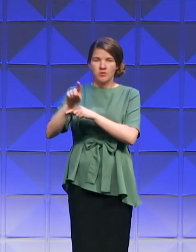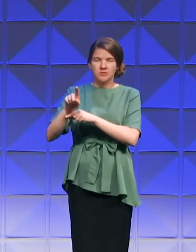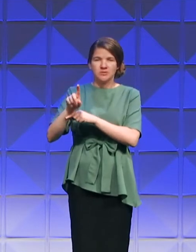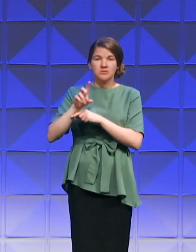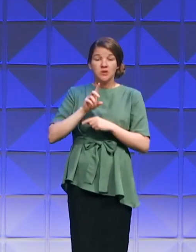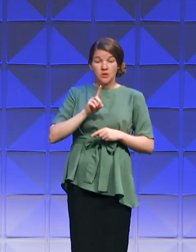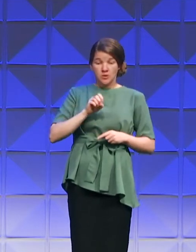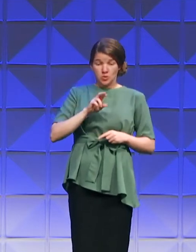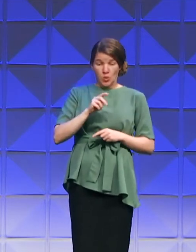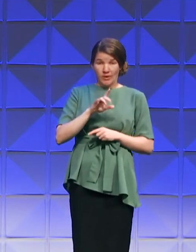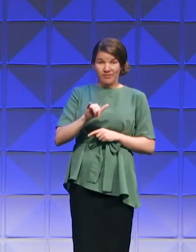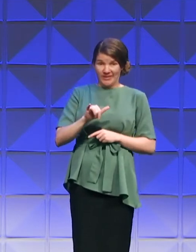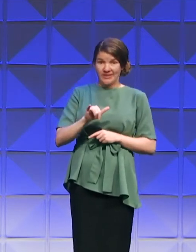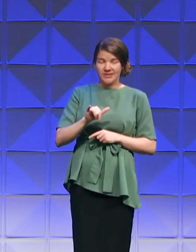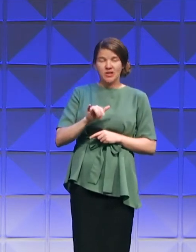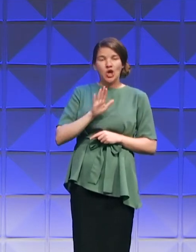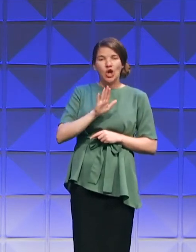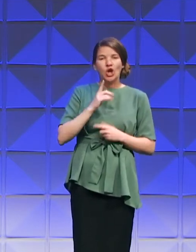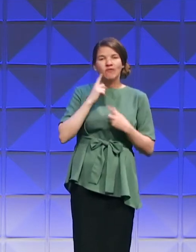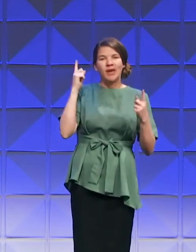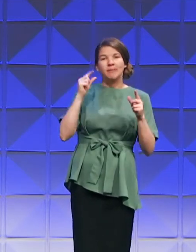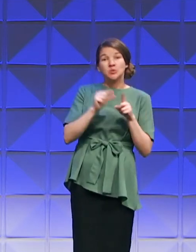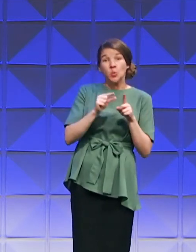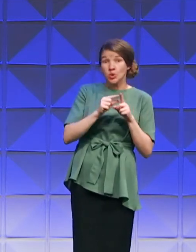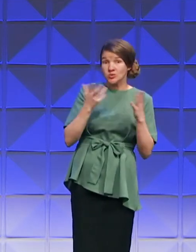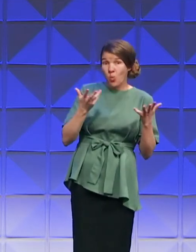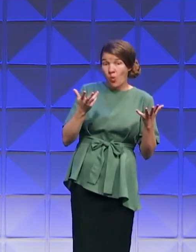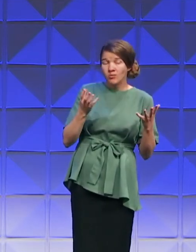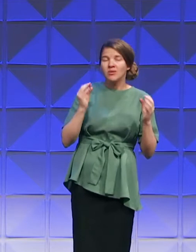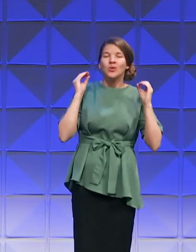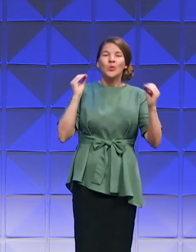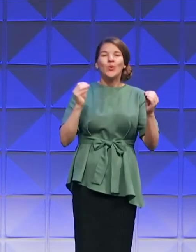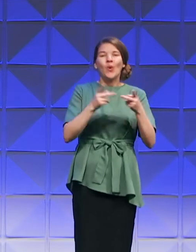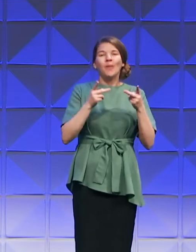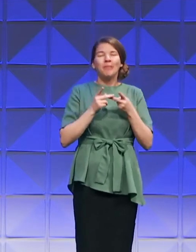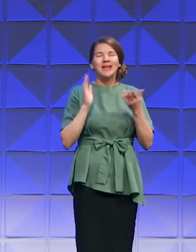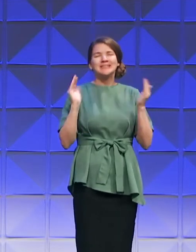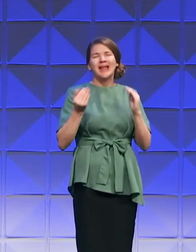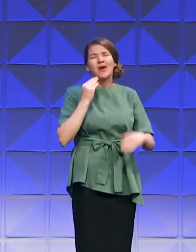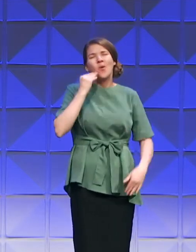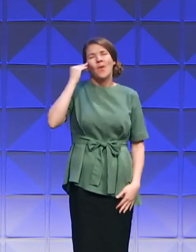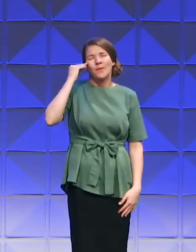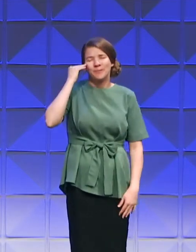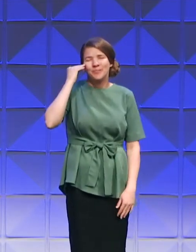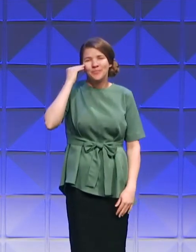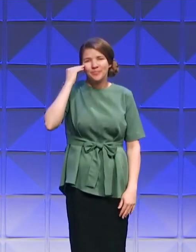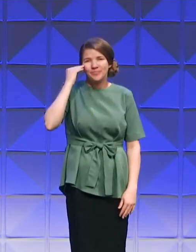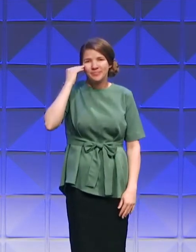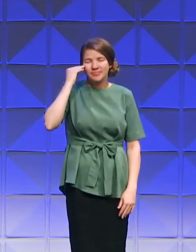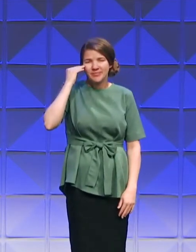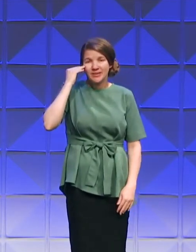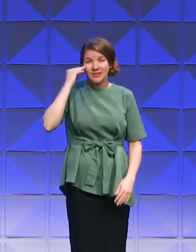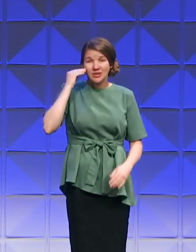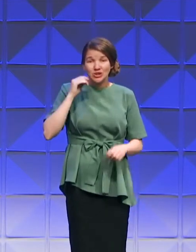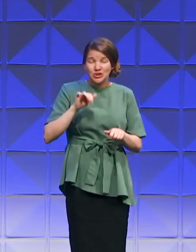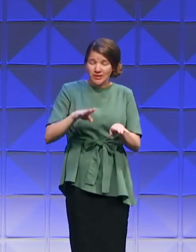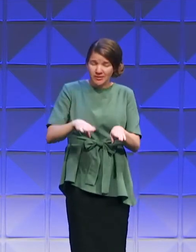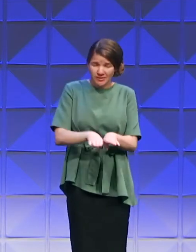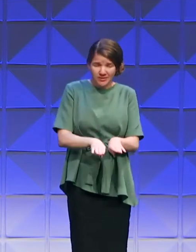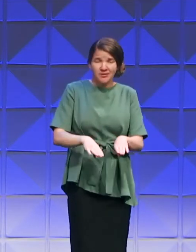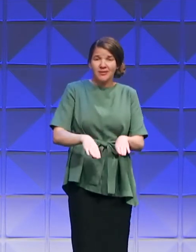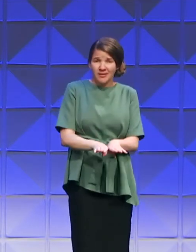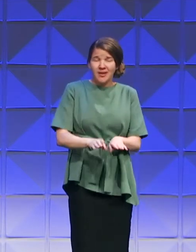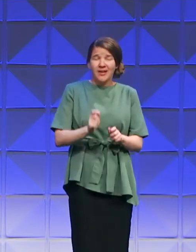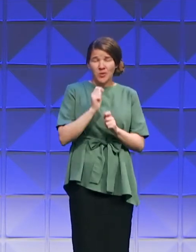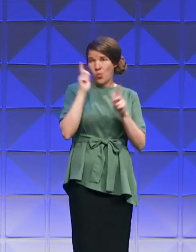there's no place like home. These were dream-awakening words that gave her new appreciation for